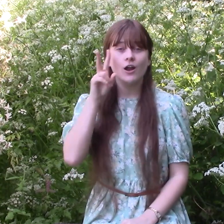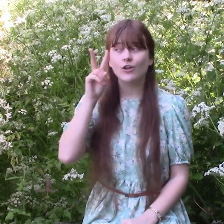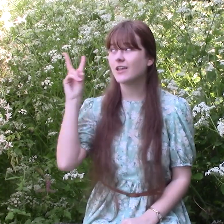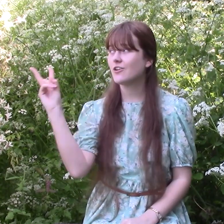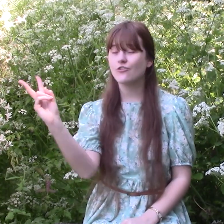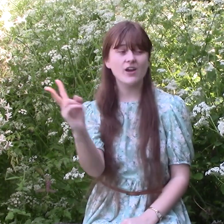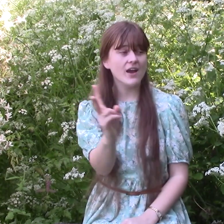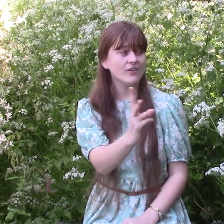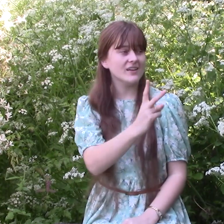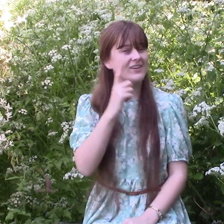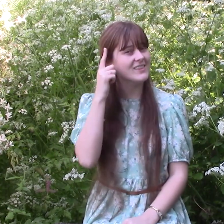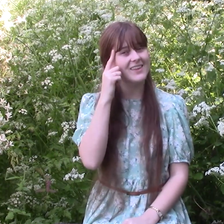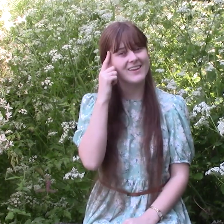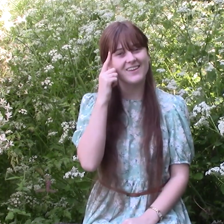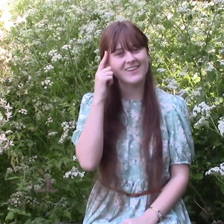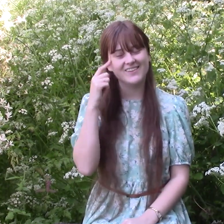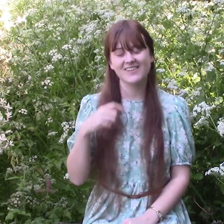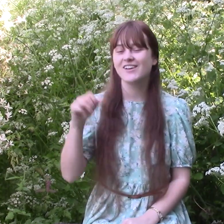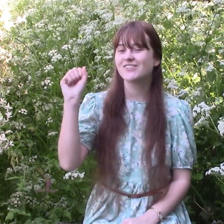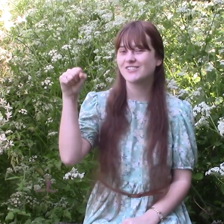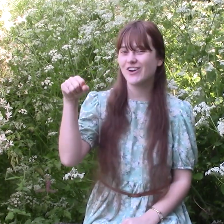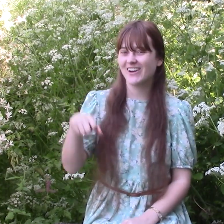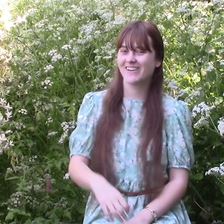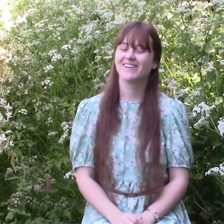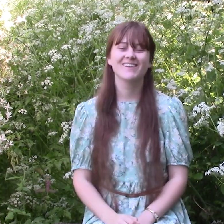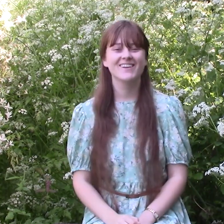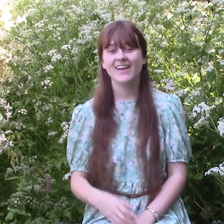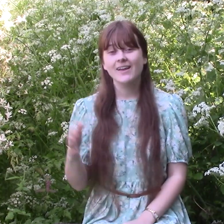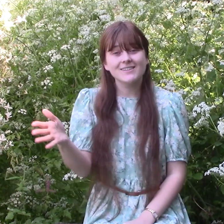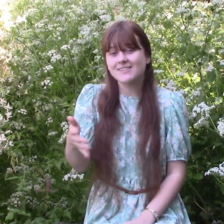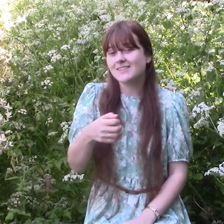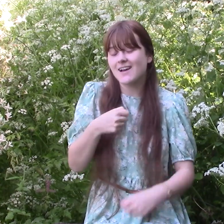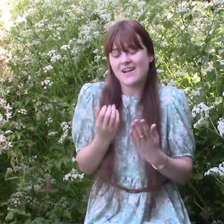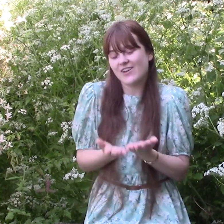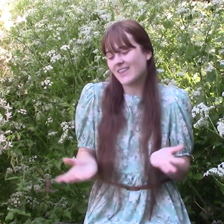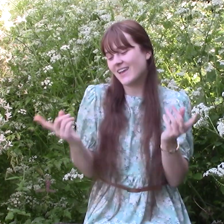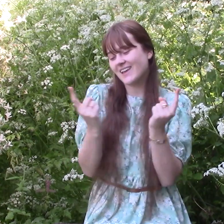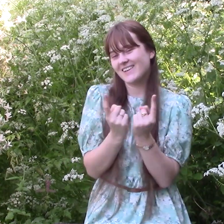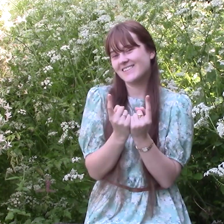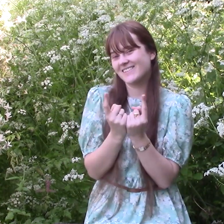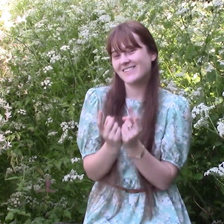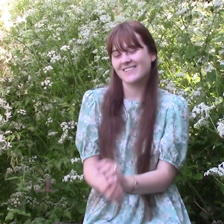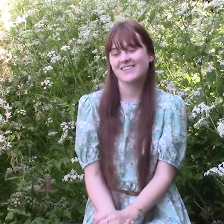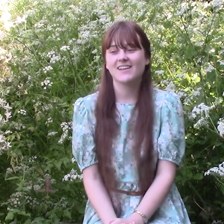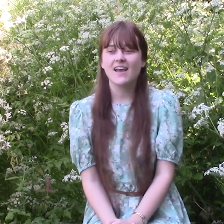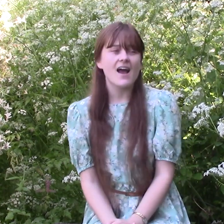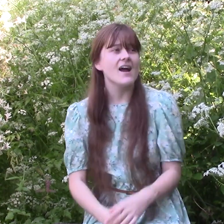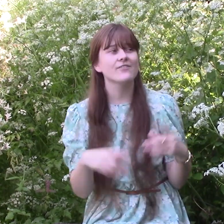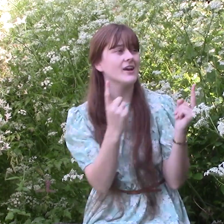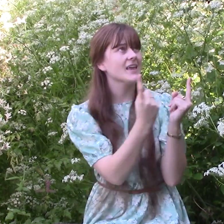Lookin' around here, you think Sure, she's got everything I've got